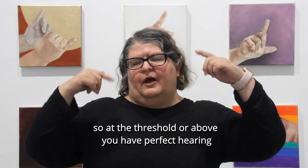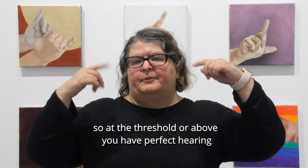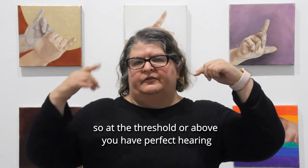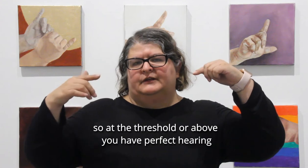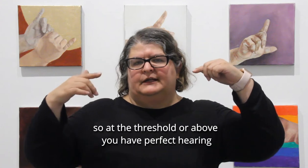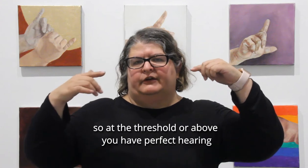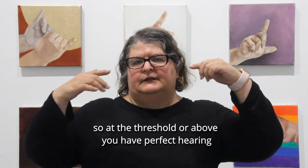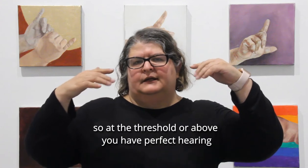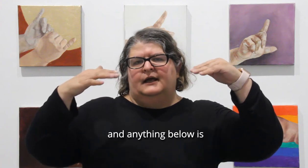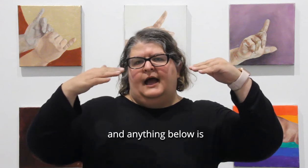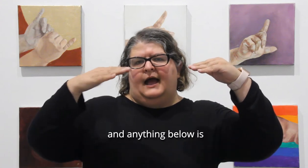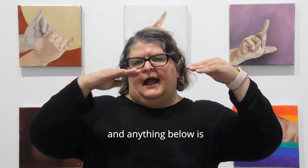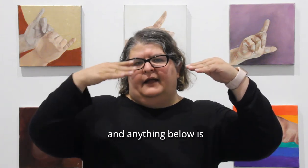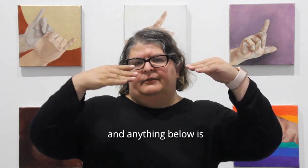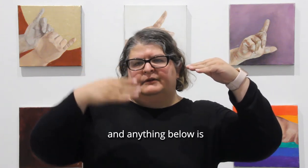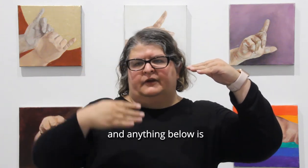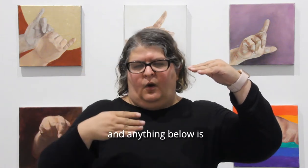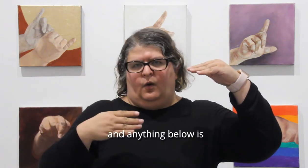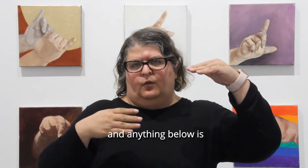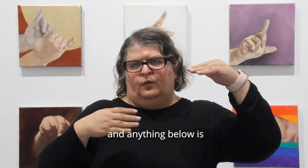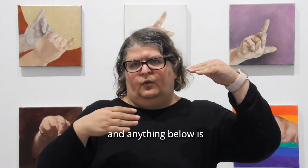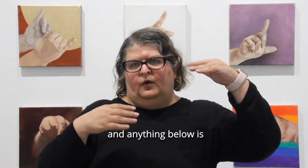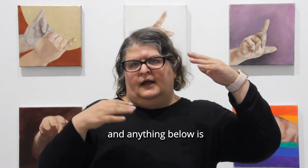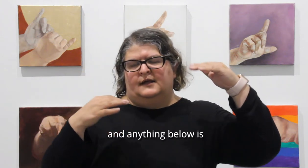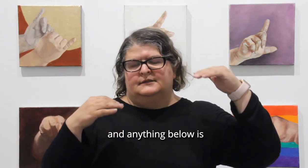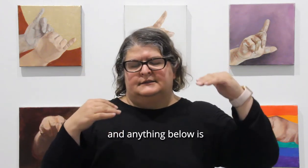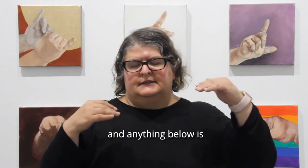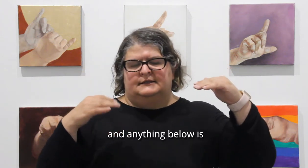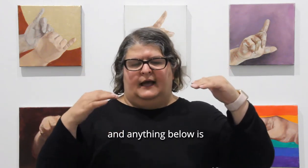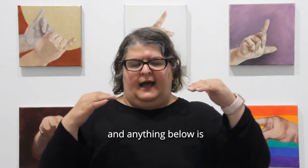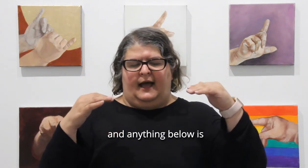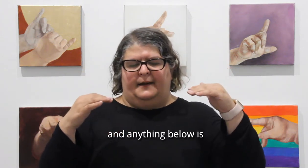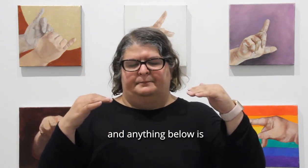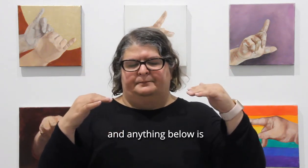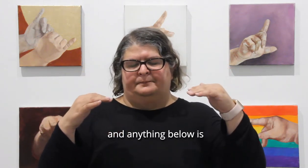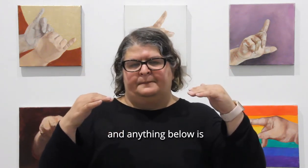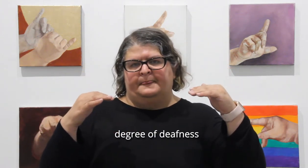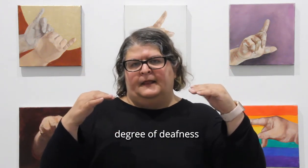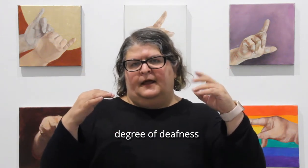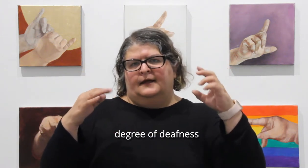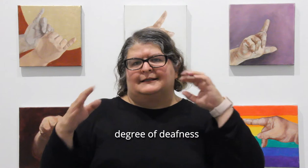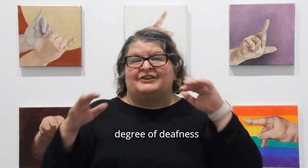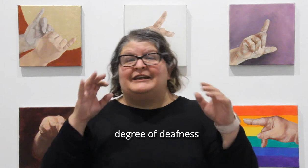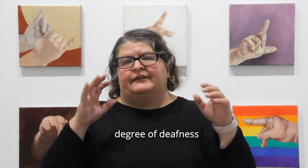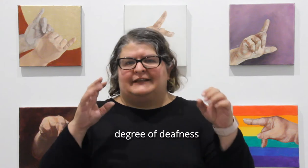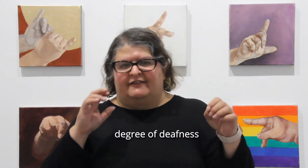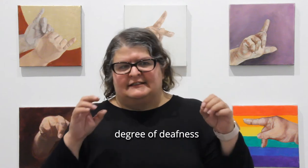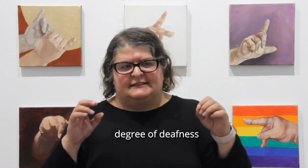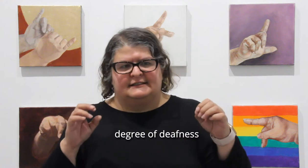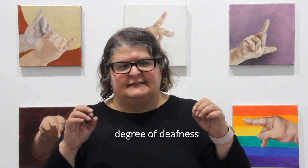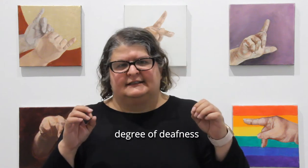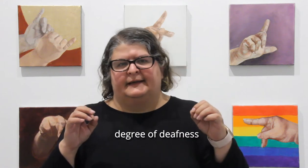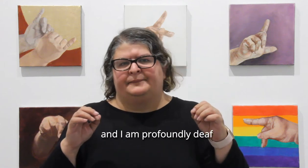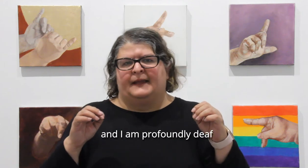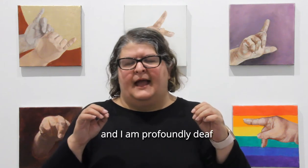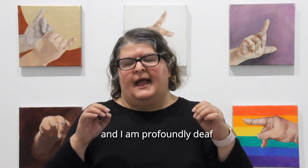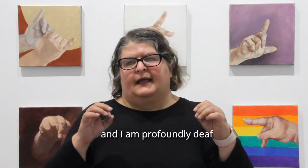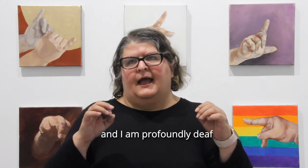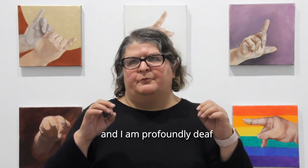have perfect hearing. And anything people know is the degree of deafness. And I'm